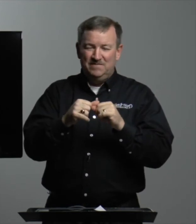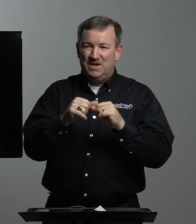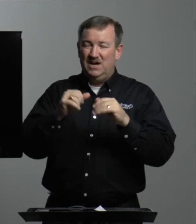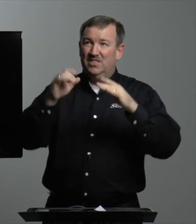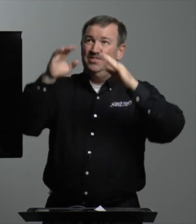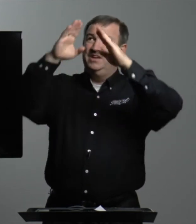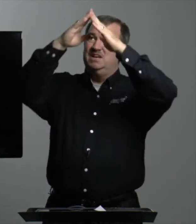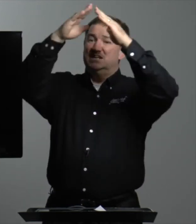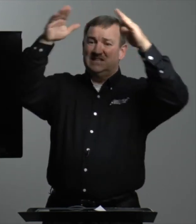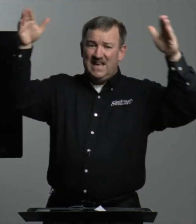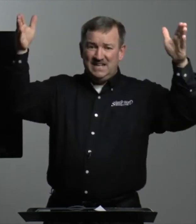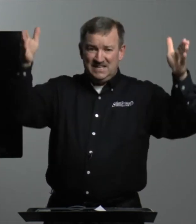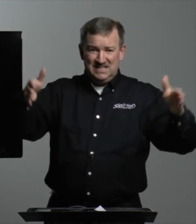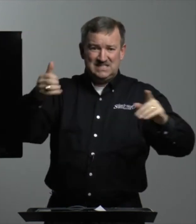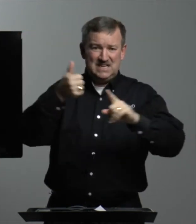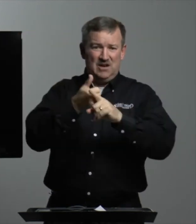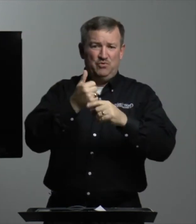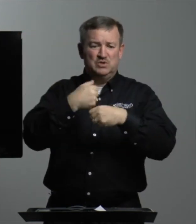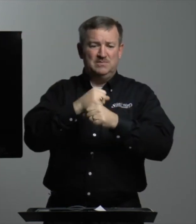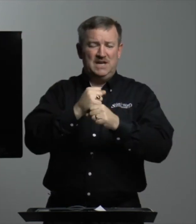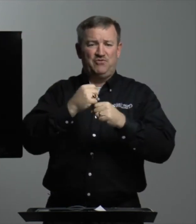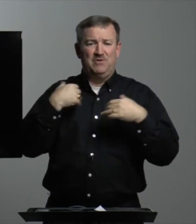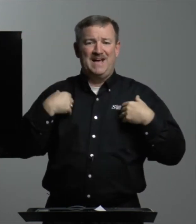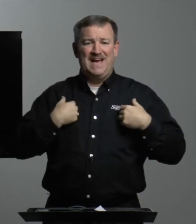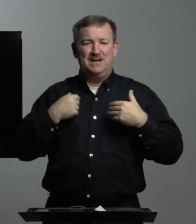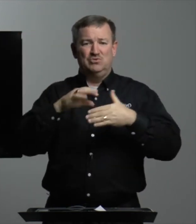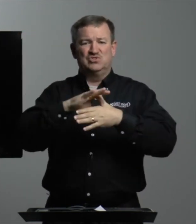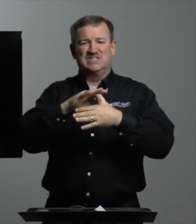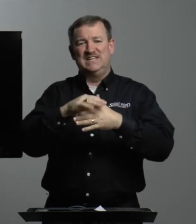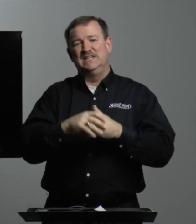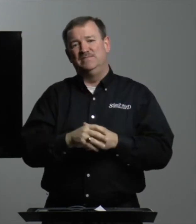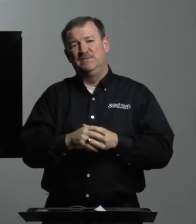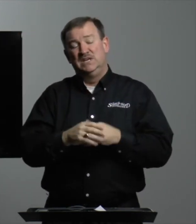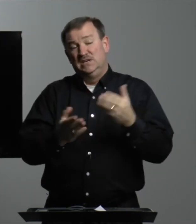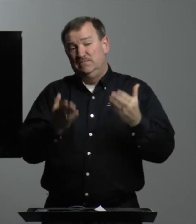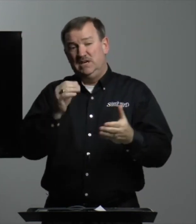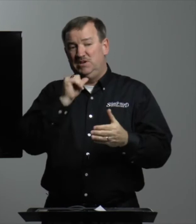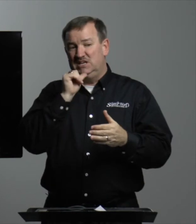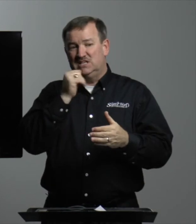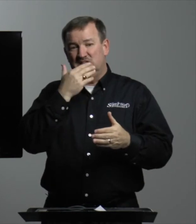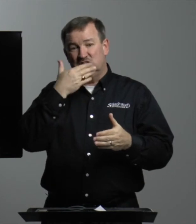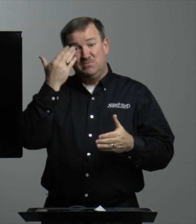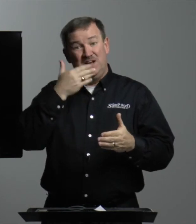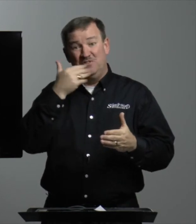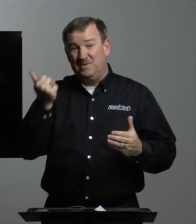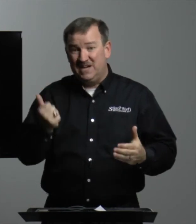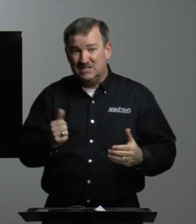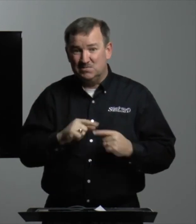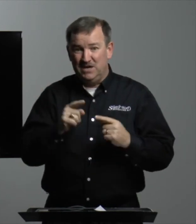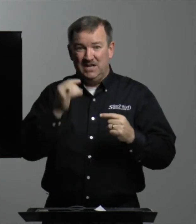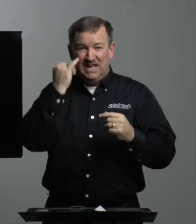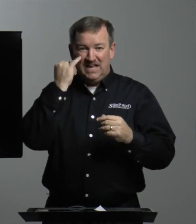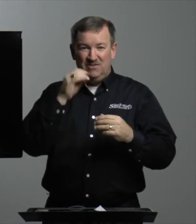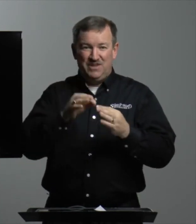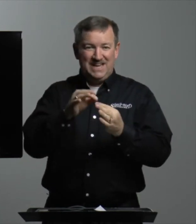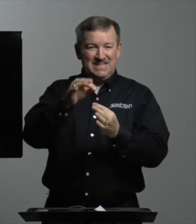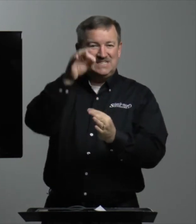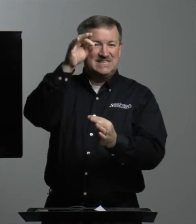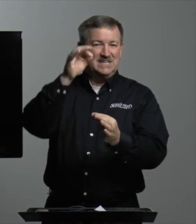the tent itself was made from animal skin. Maybe it didn't smell the best, but if that incense